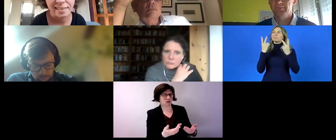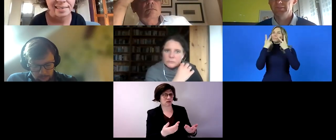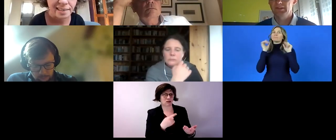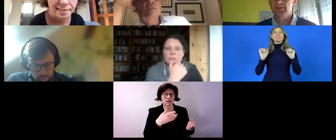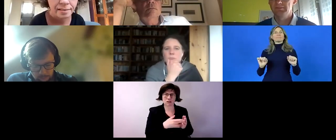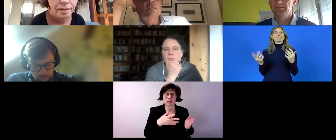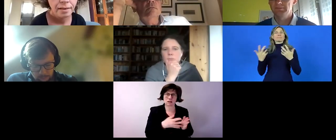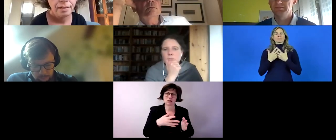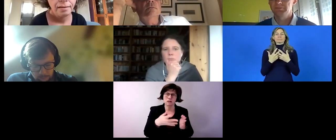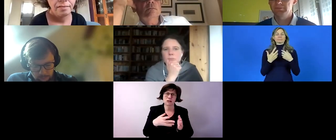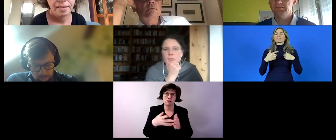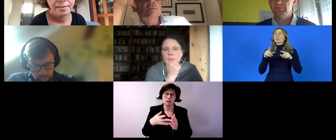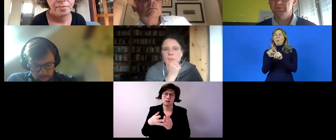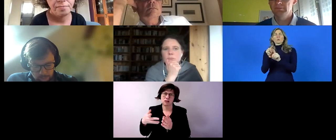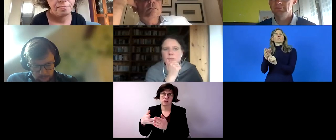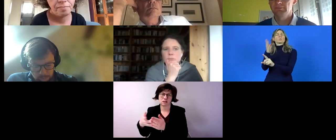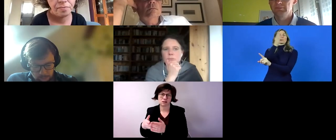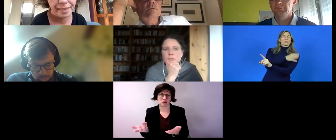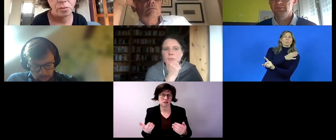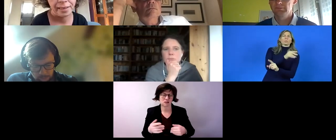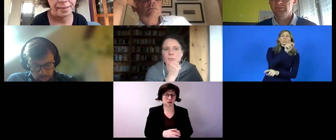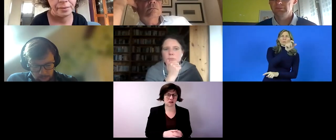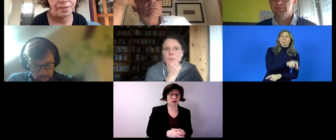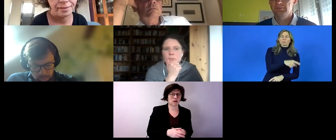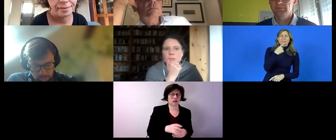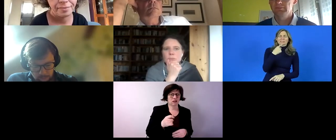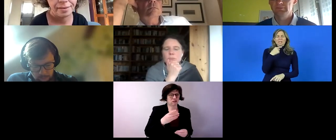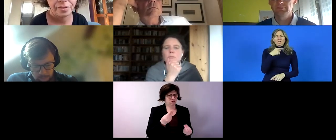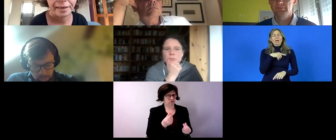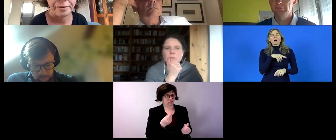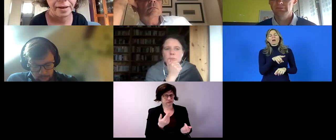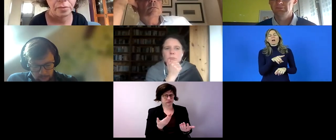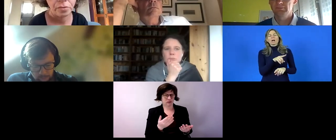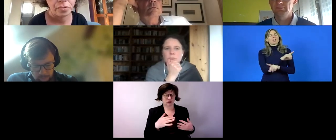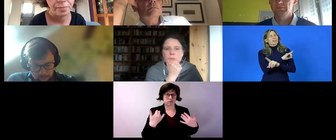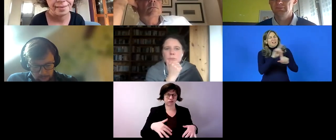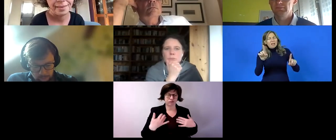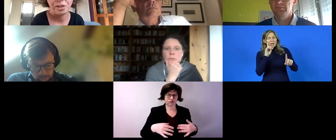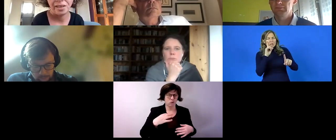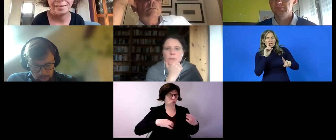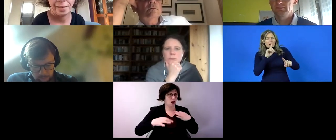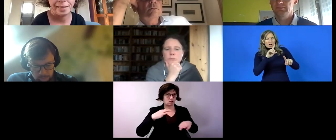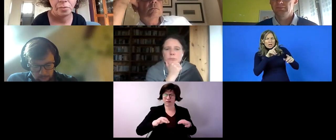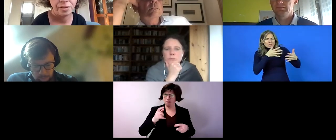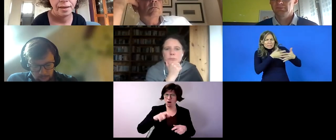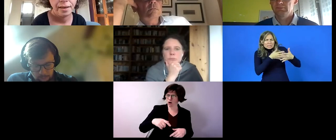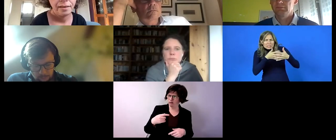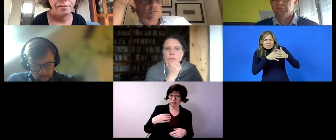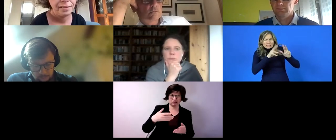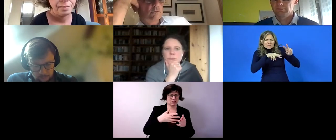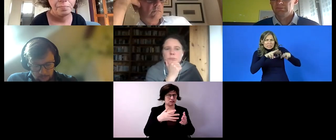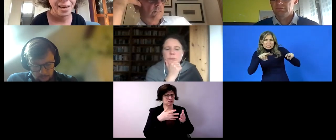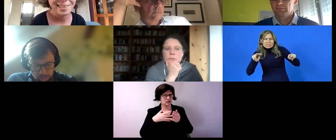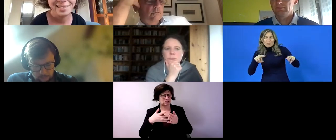referred to that earlier on that you don't test test test all the time which can be very uncomfortable